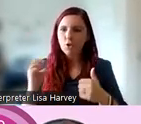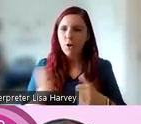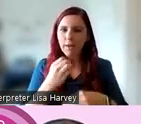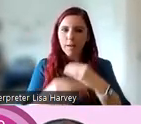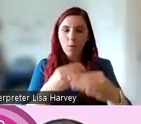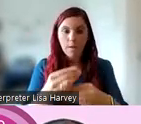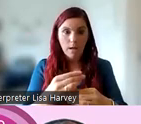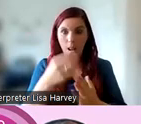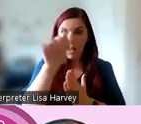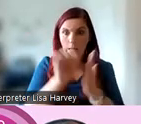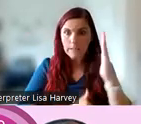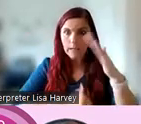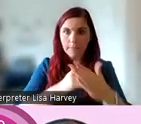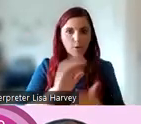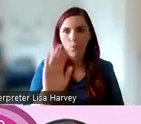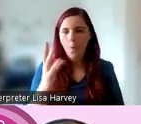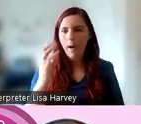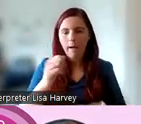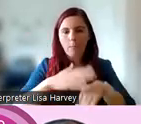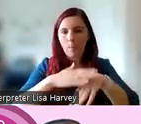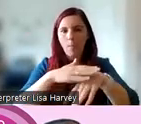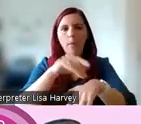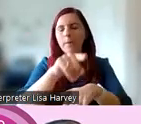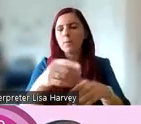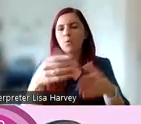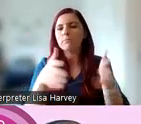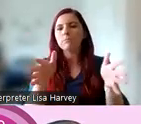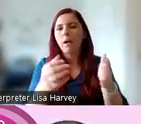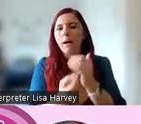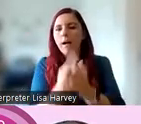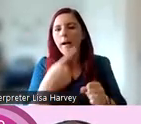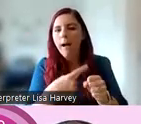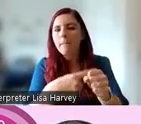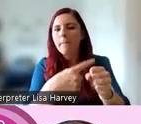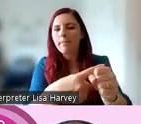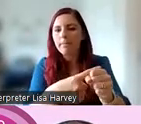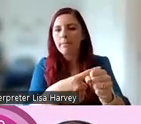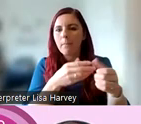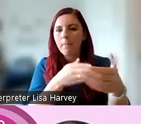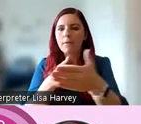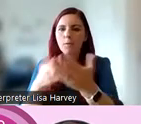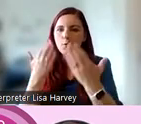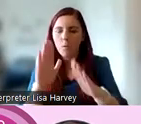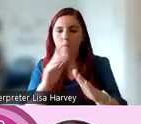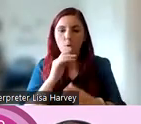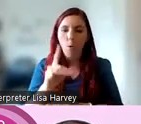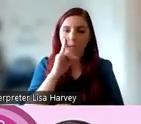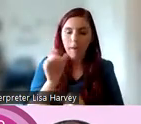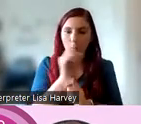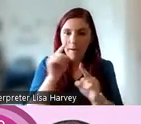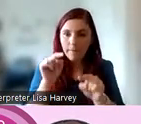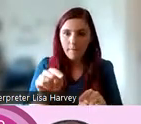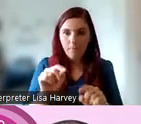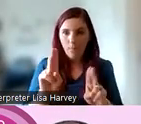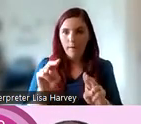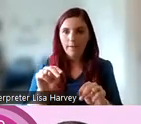exhaustive. These are just some of the common barriers that have been highlighted. But hopefully by being aware of them, we can work to break them down or prevent